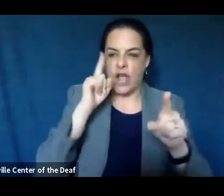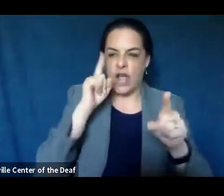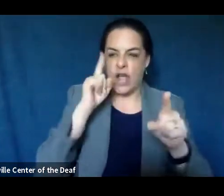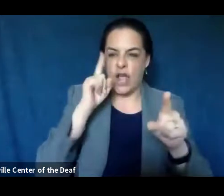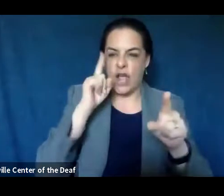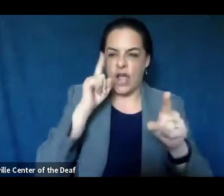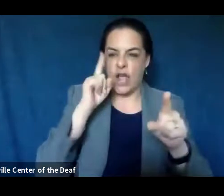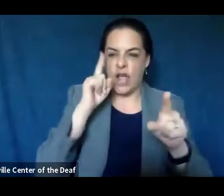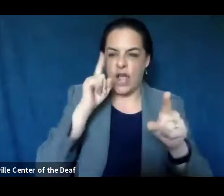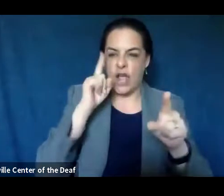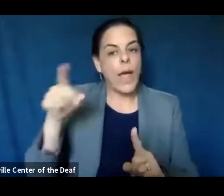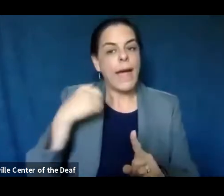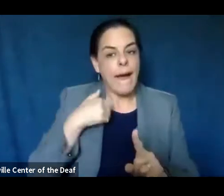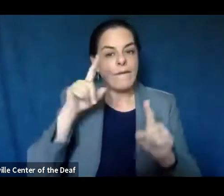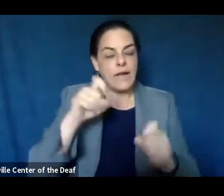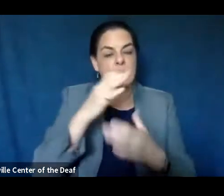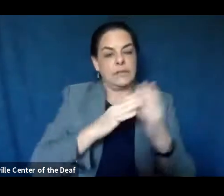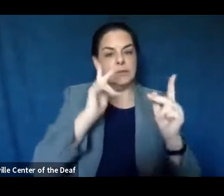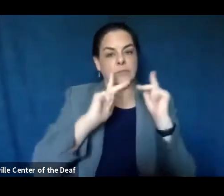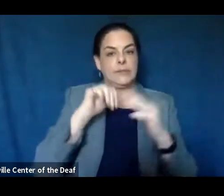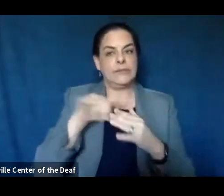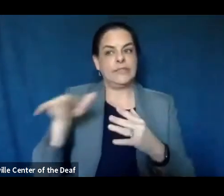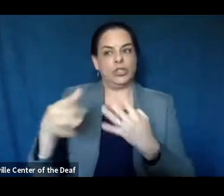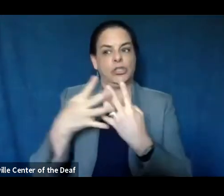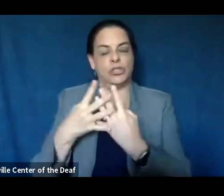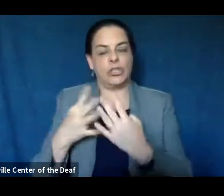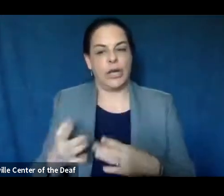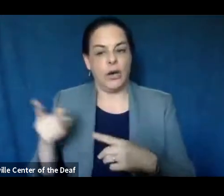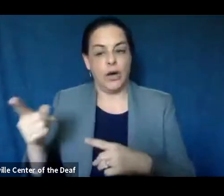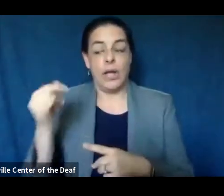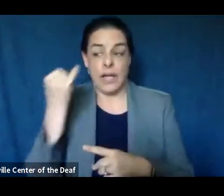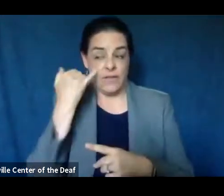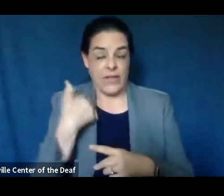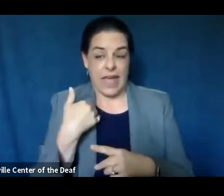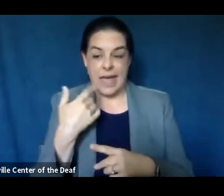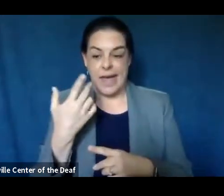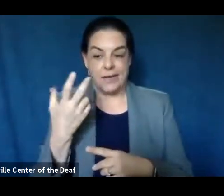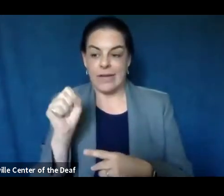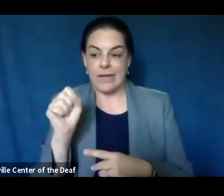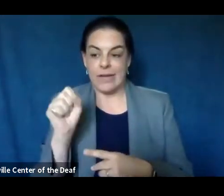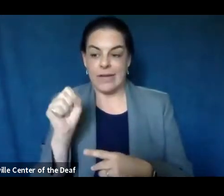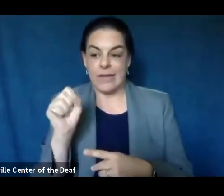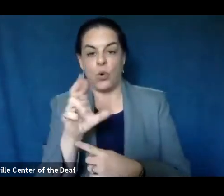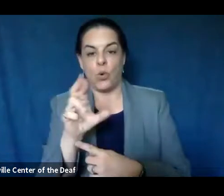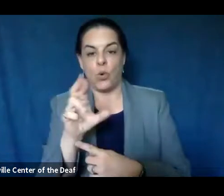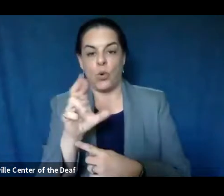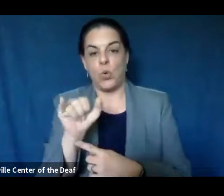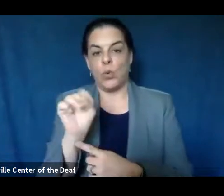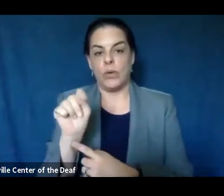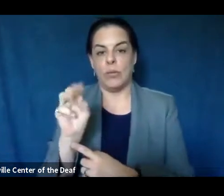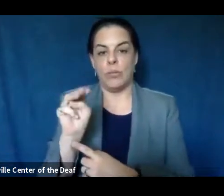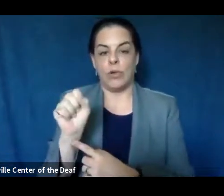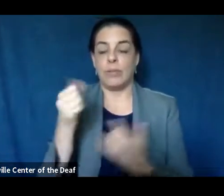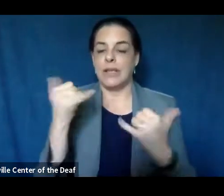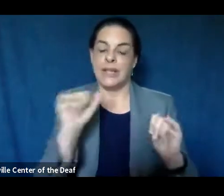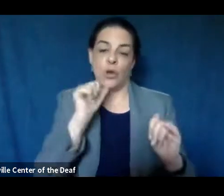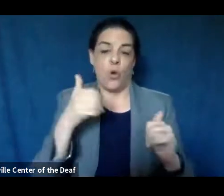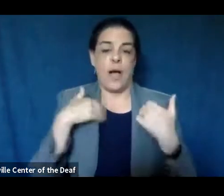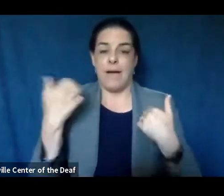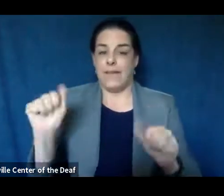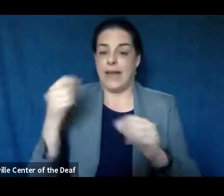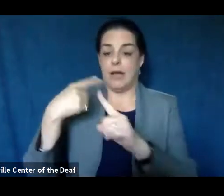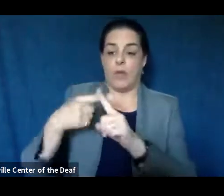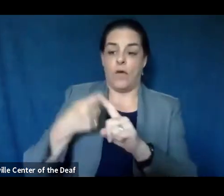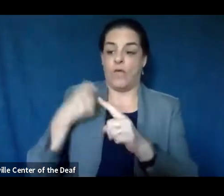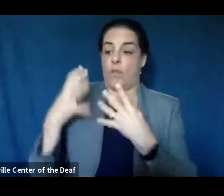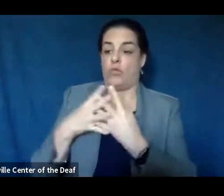tested folks when there's been need, if there were symptoms or anything like that. And we still don't have any positive cases out of